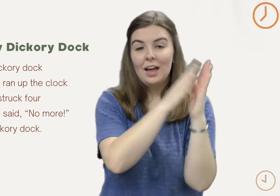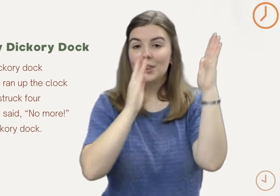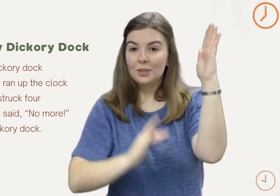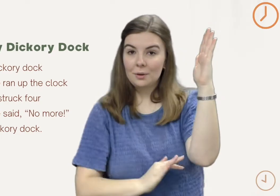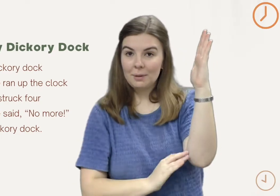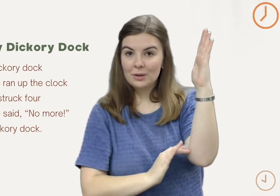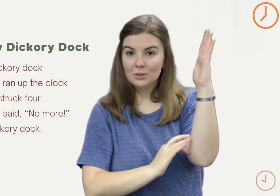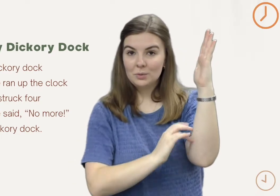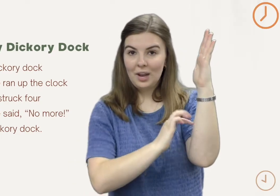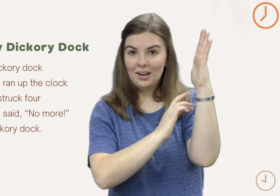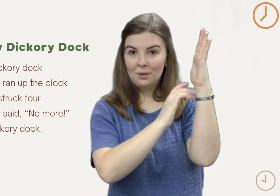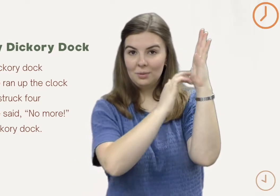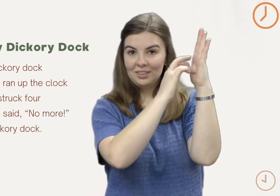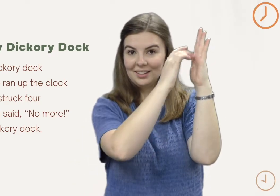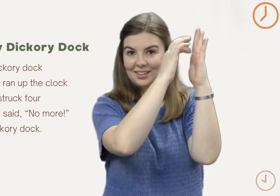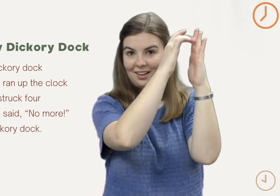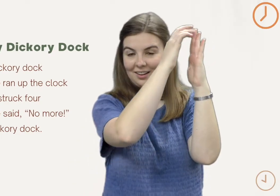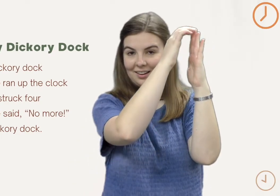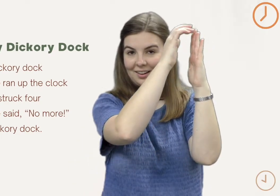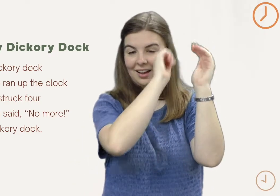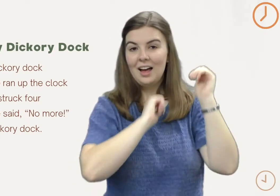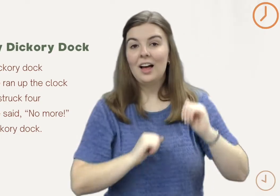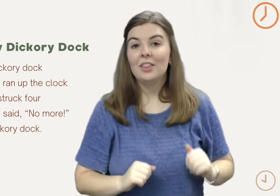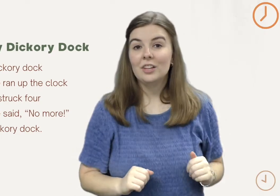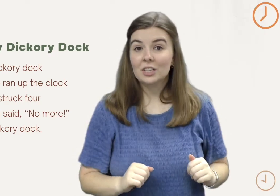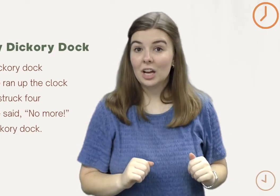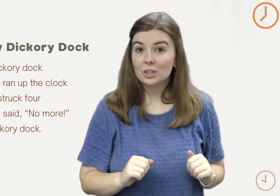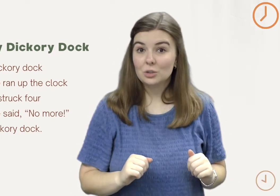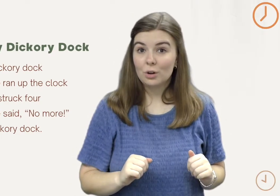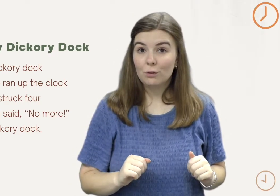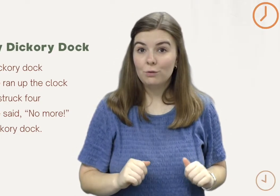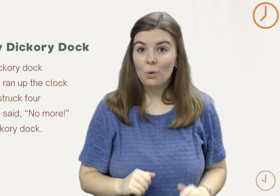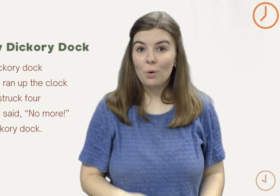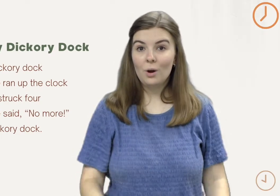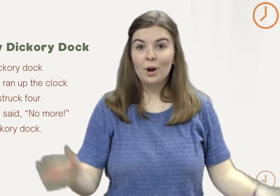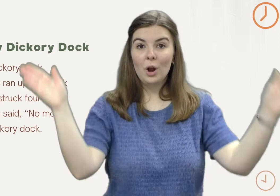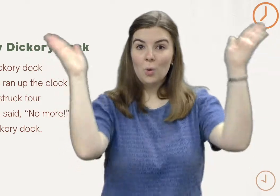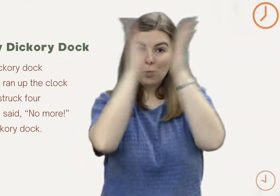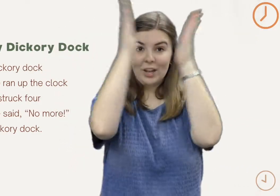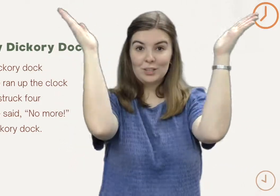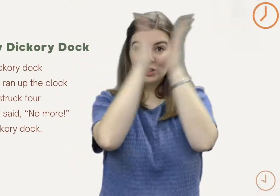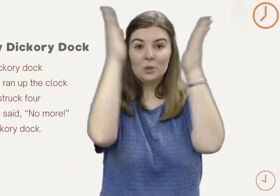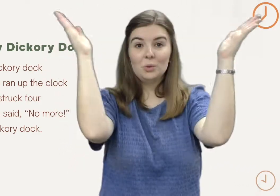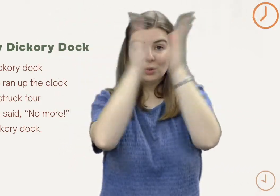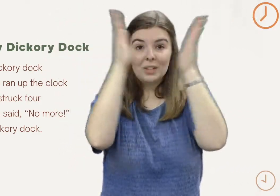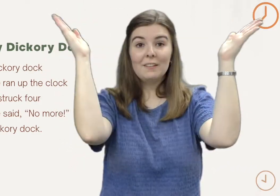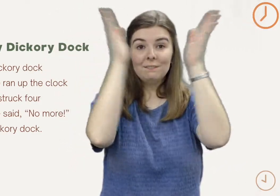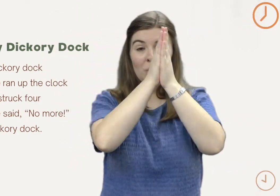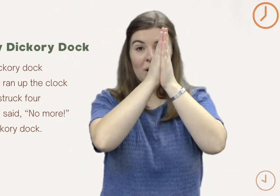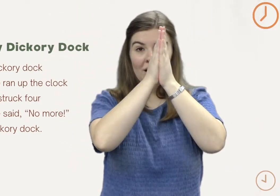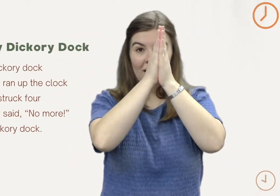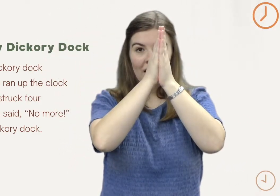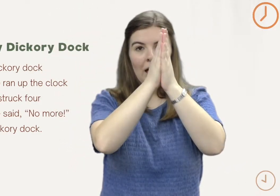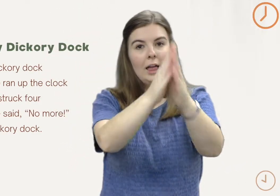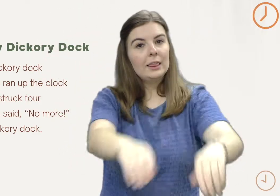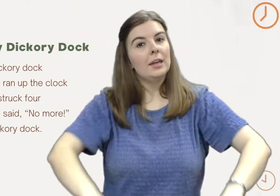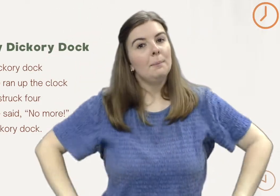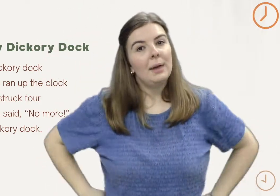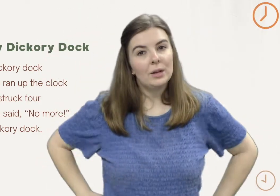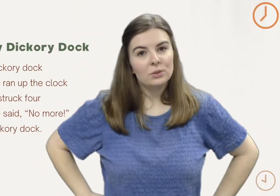the mouse ran up the clock. The clock struck four, one, two, three, four. The mouse